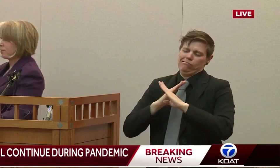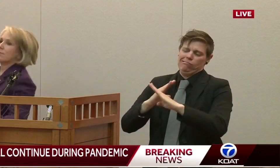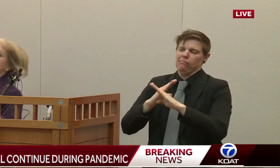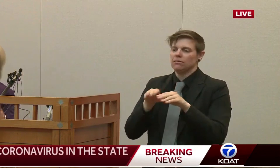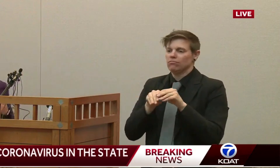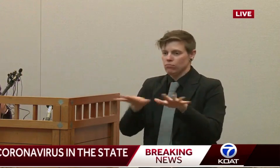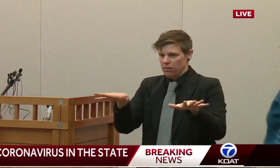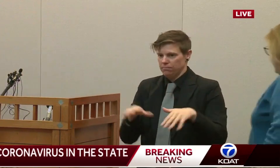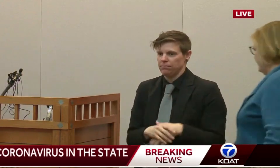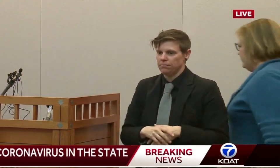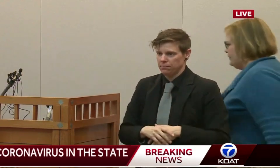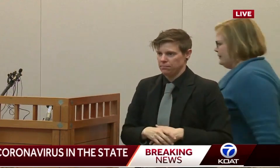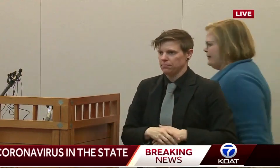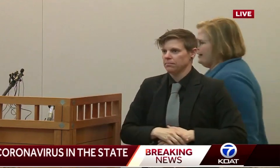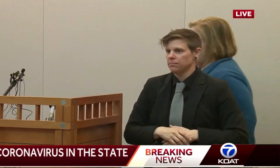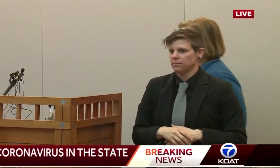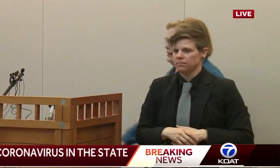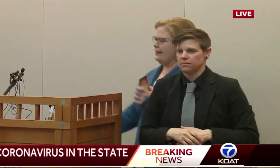way.